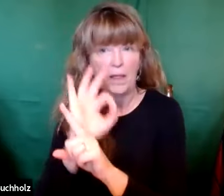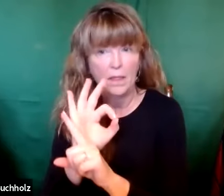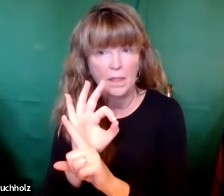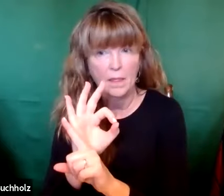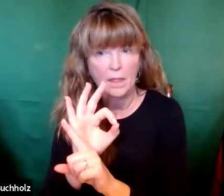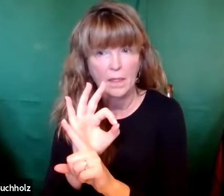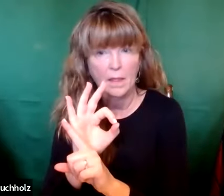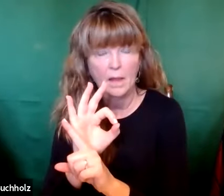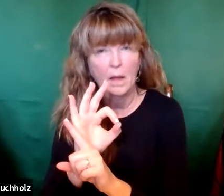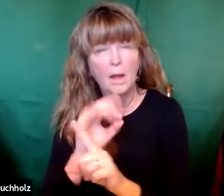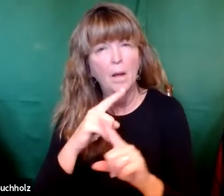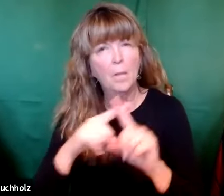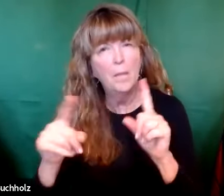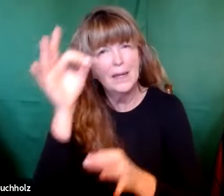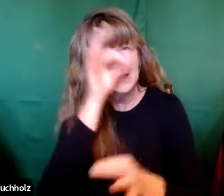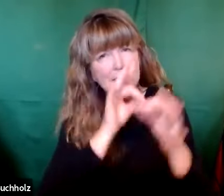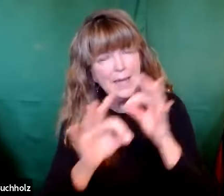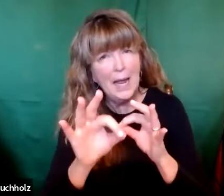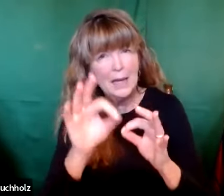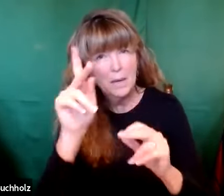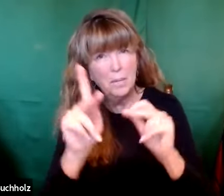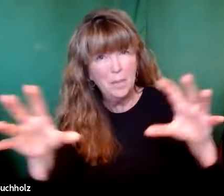now you remember Zachariah was unable to speak for nine months.